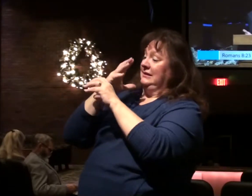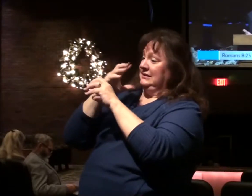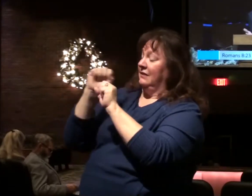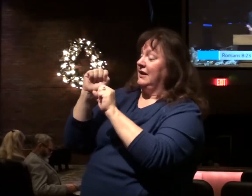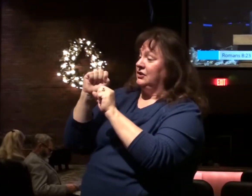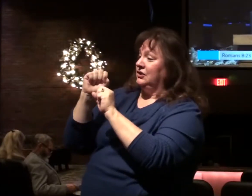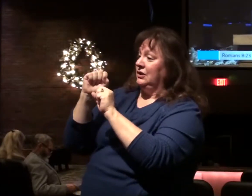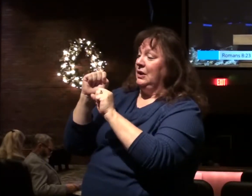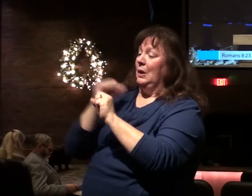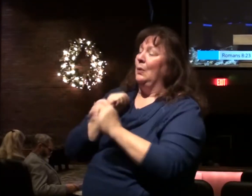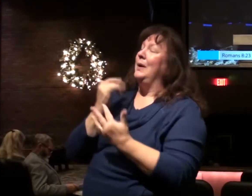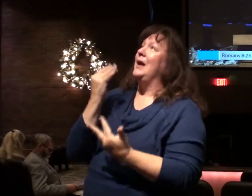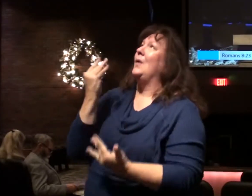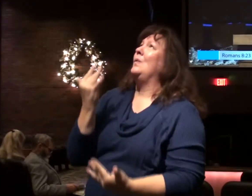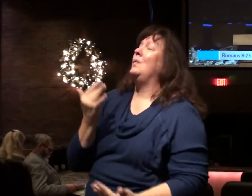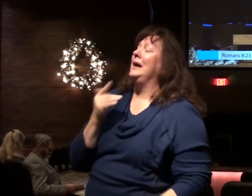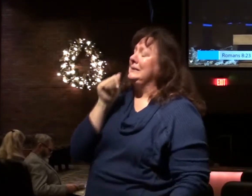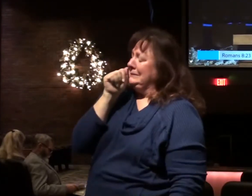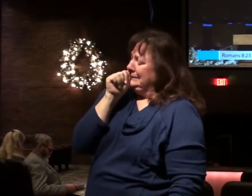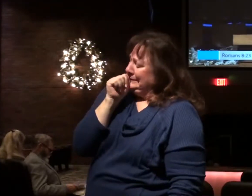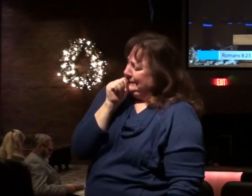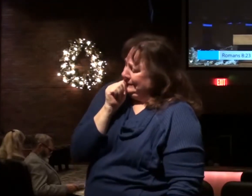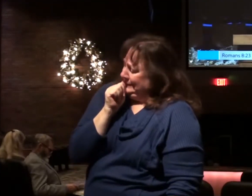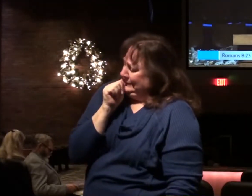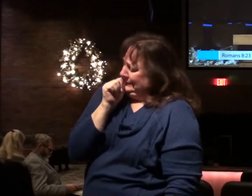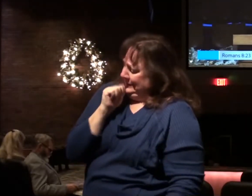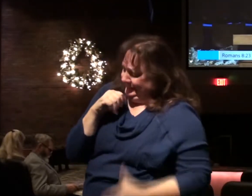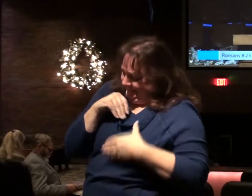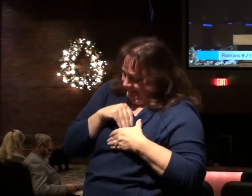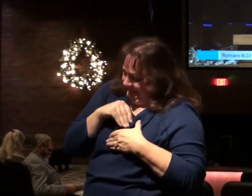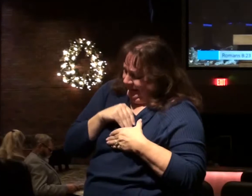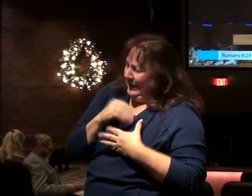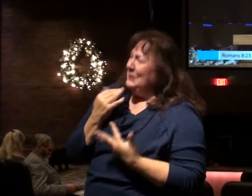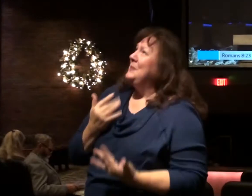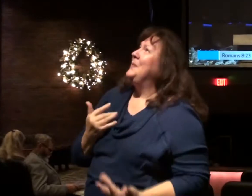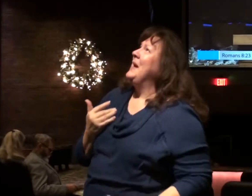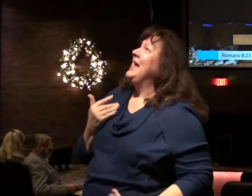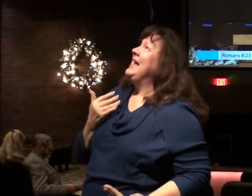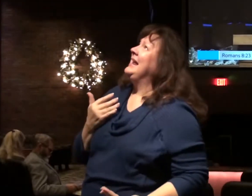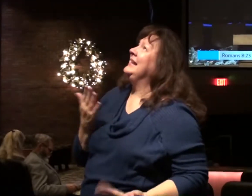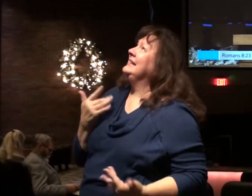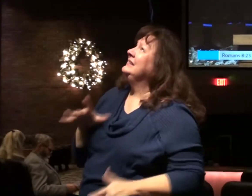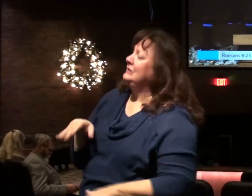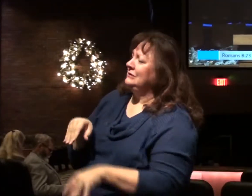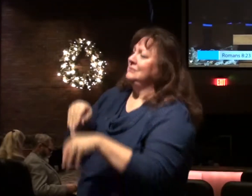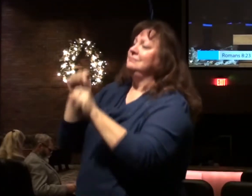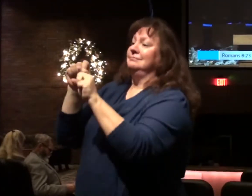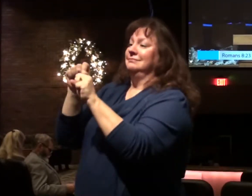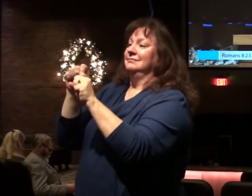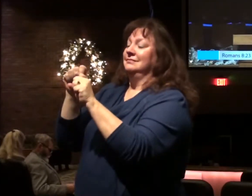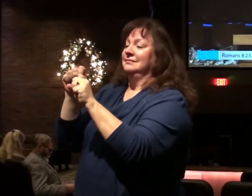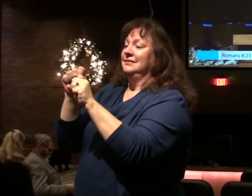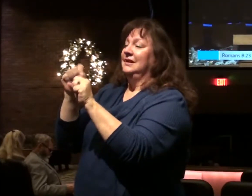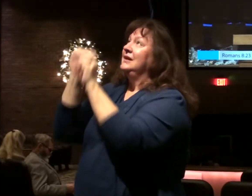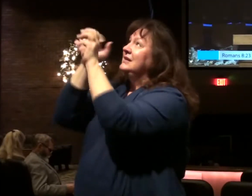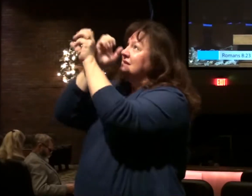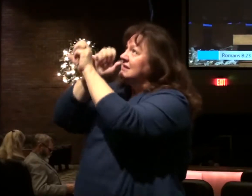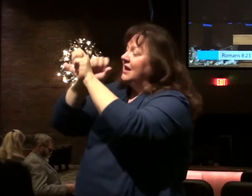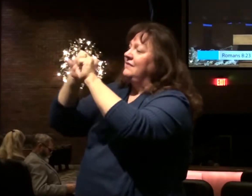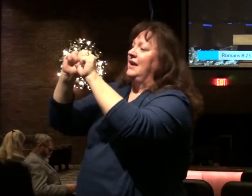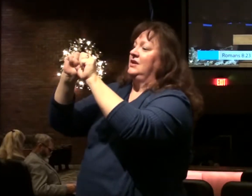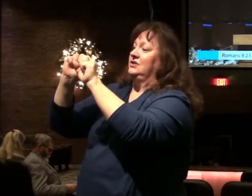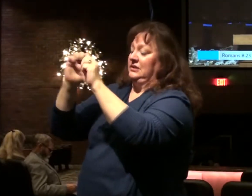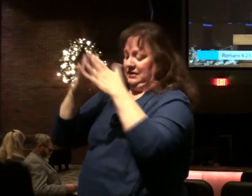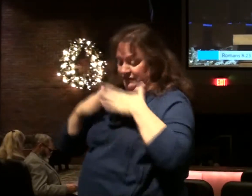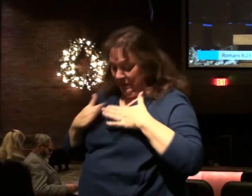even we ourselves groan within ourselves, waiting eagerly for our adoption as sons, the redemption of